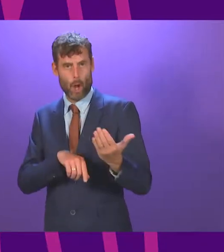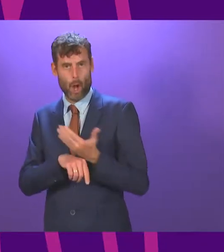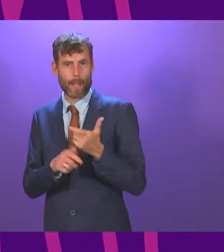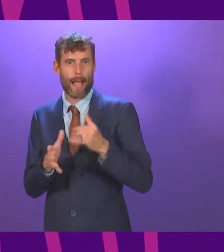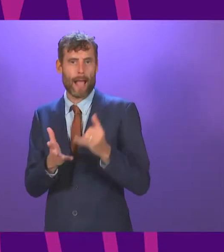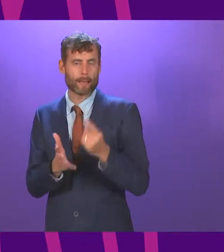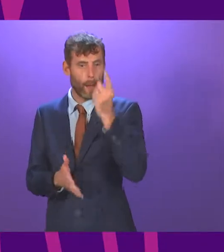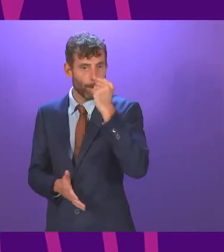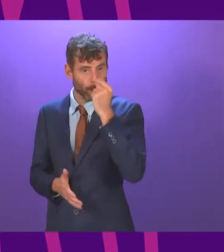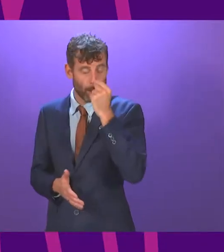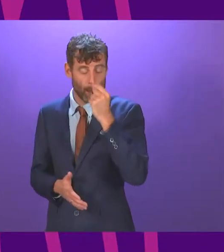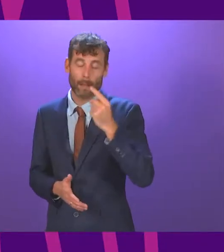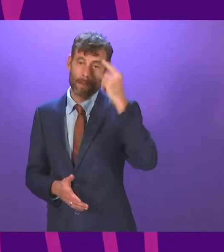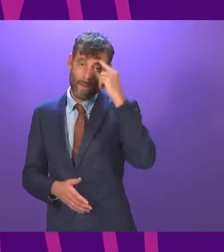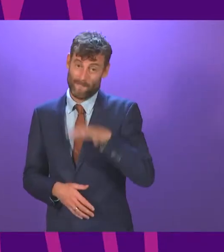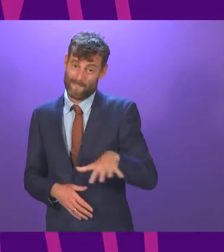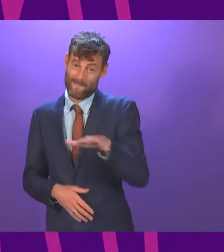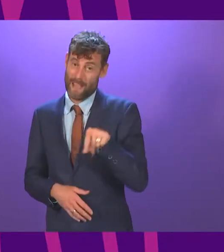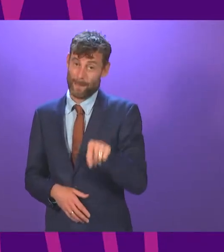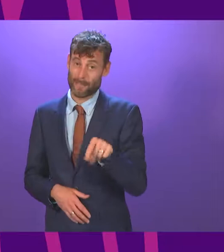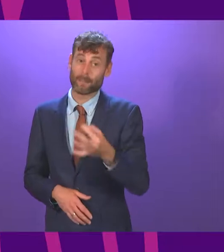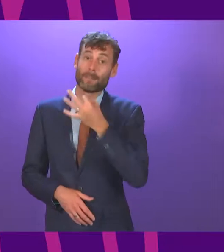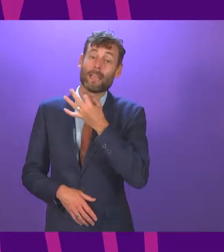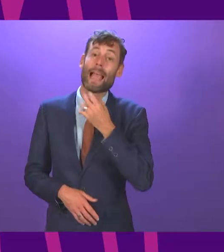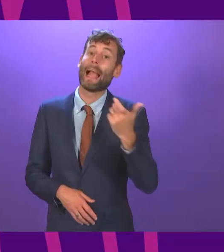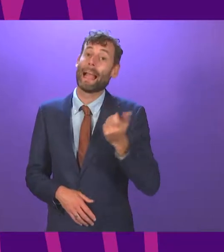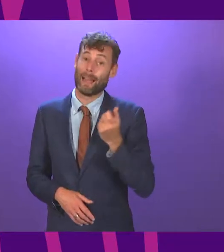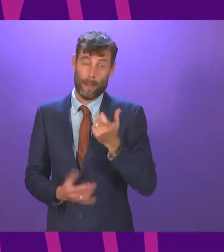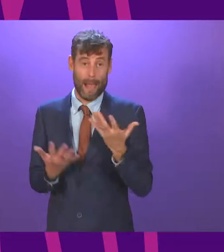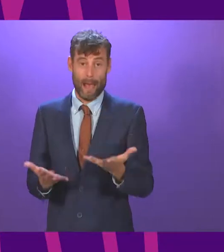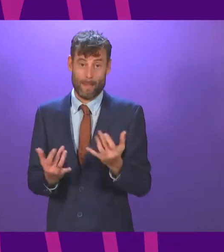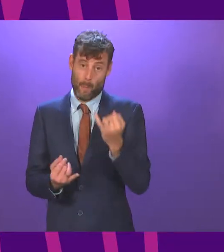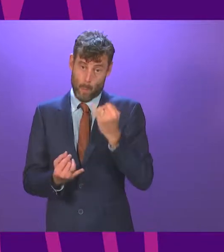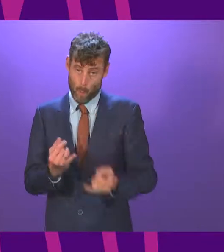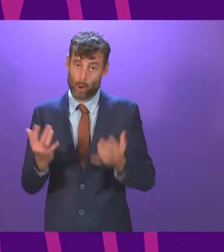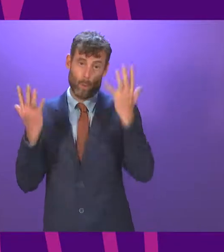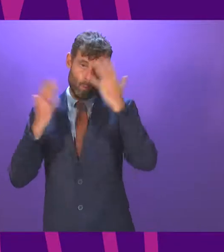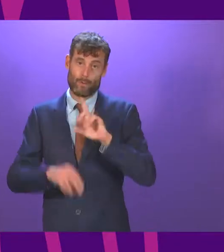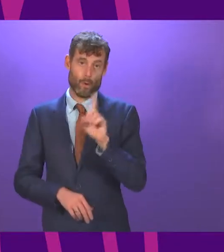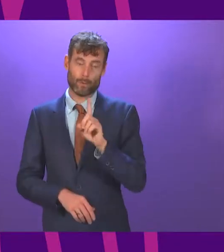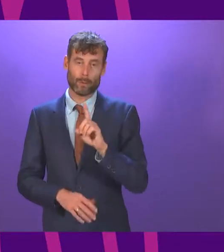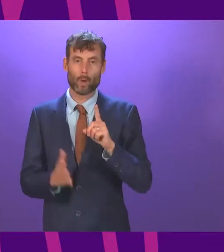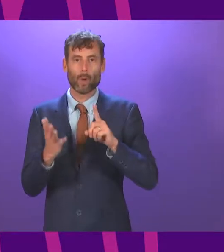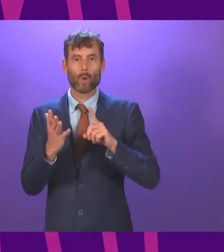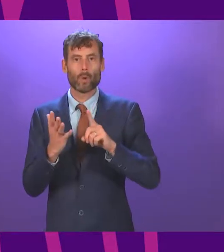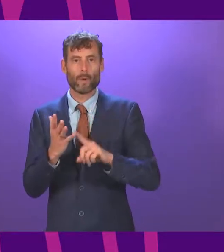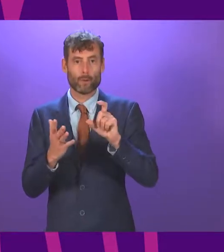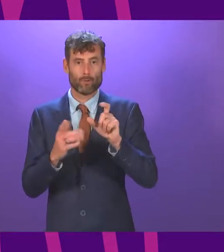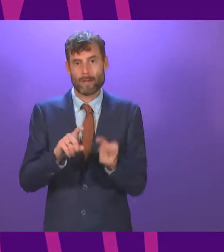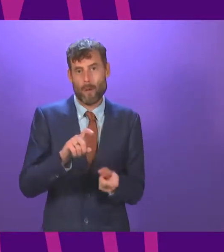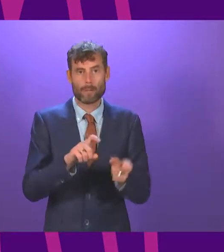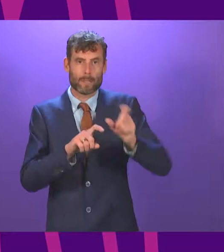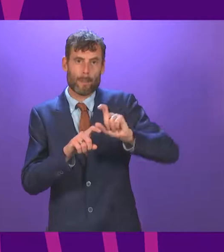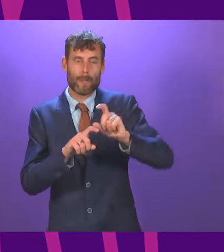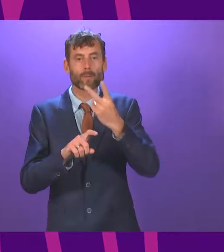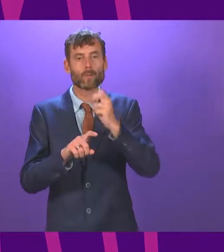the income of families is the removal of the universal credit supplementary payment, which the United Kingdom Government is